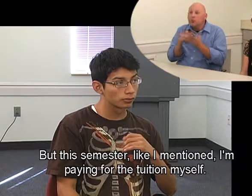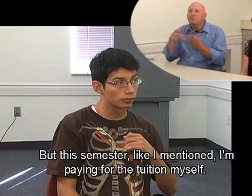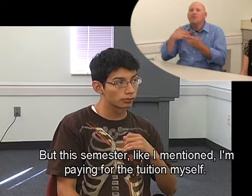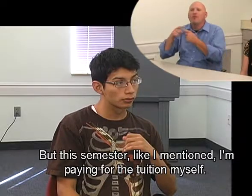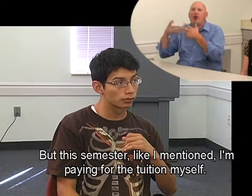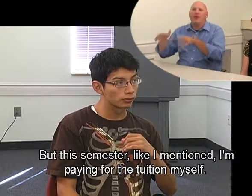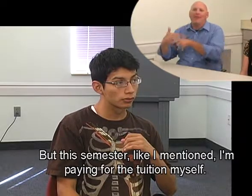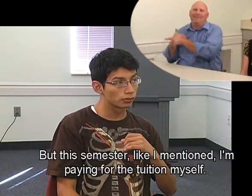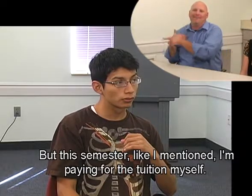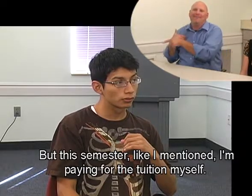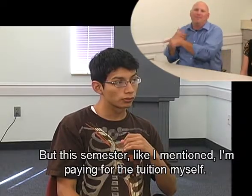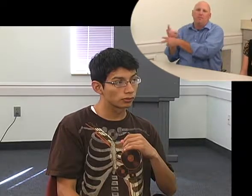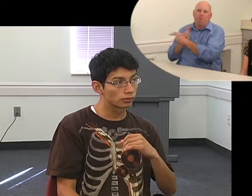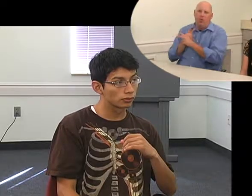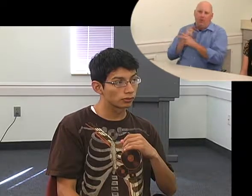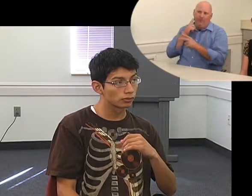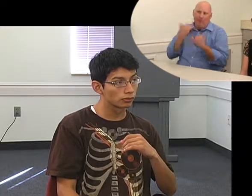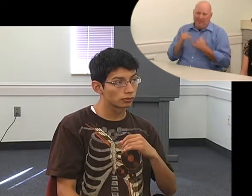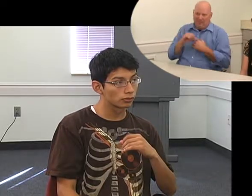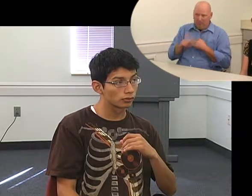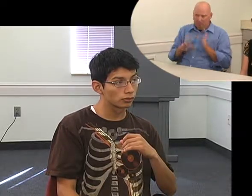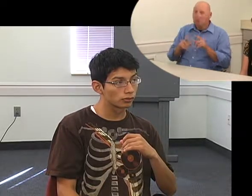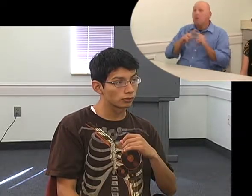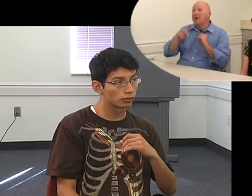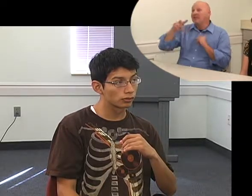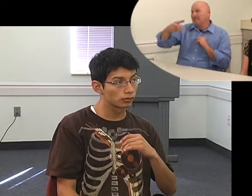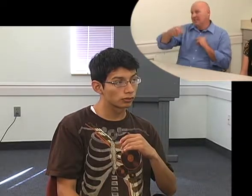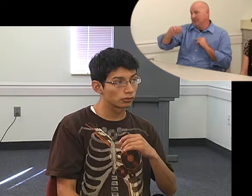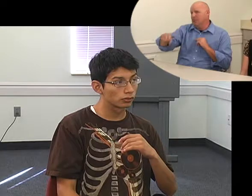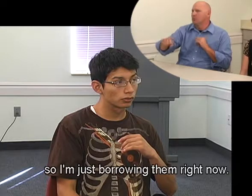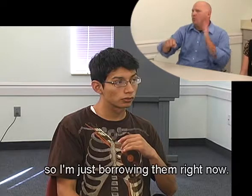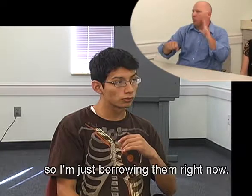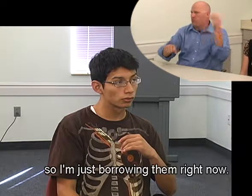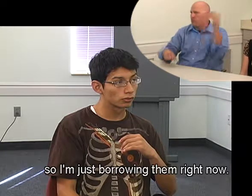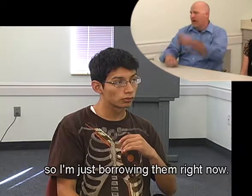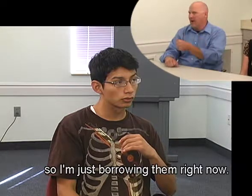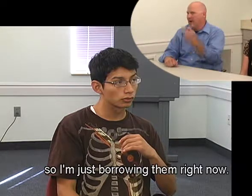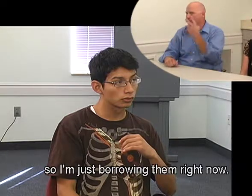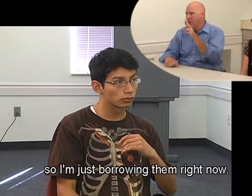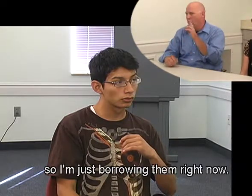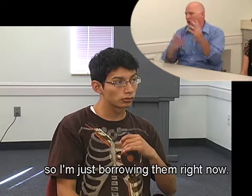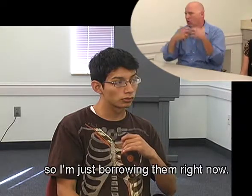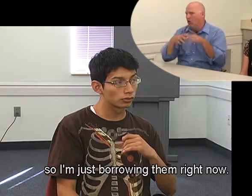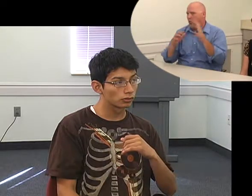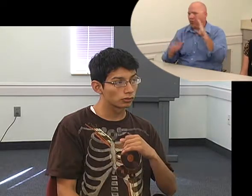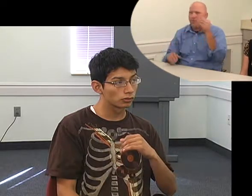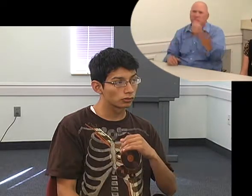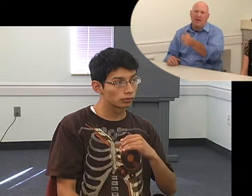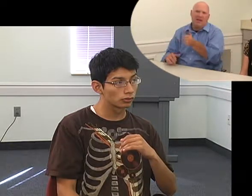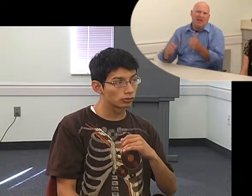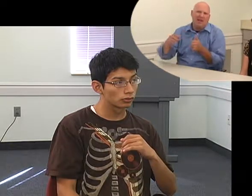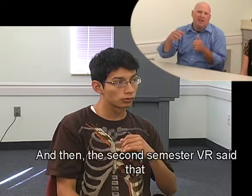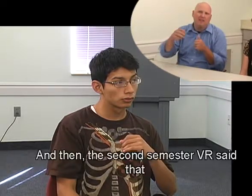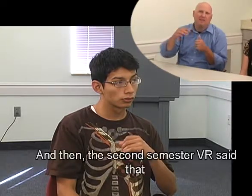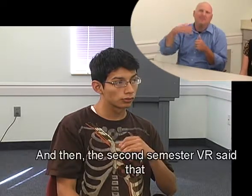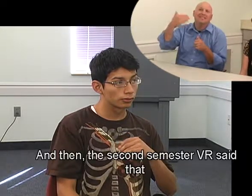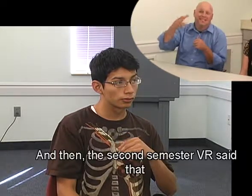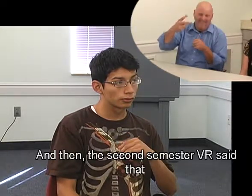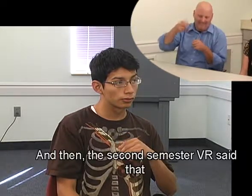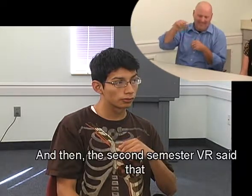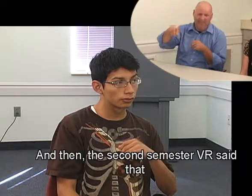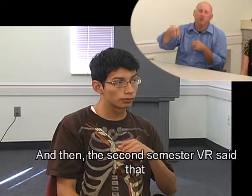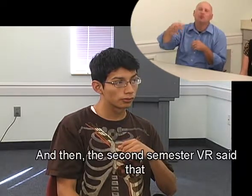for the tuition myself. I was fortunate enough to have some books that my friends already have, so I'm just borrowing them right now.